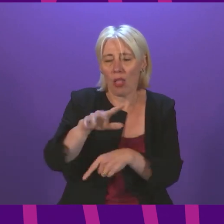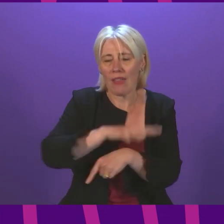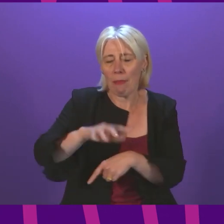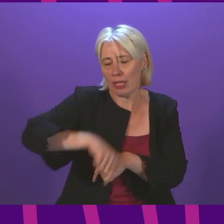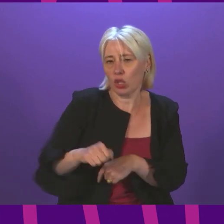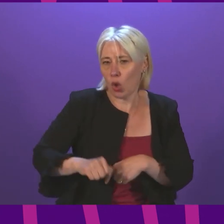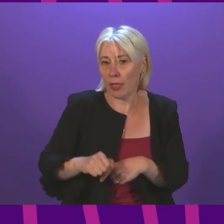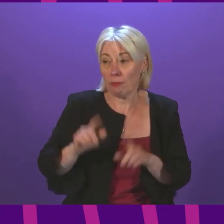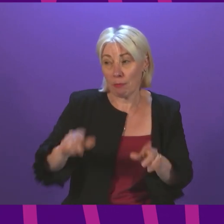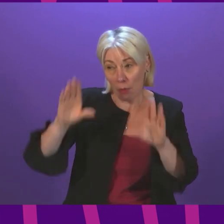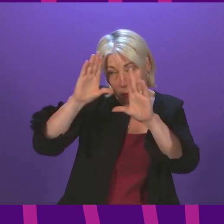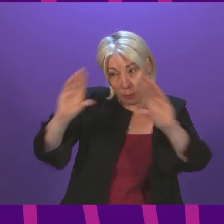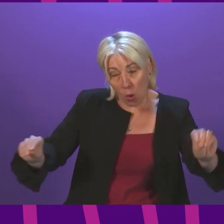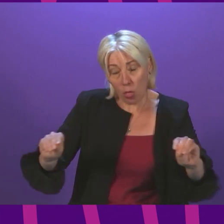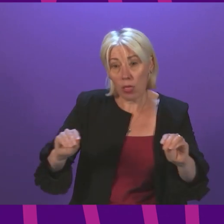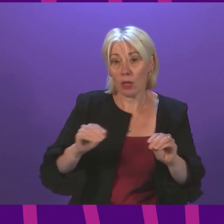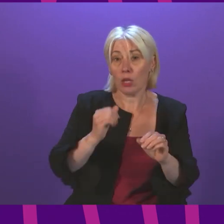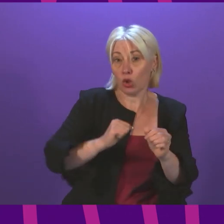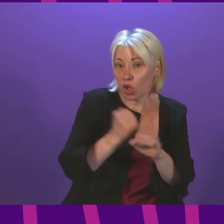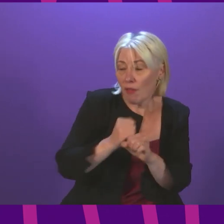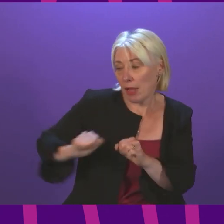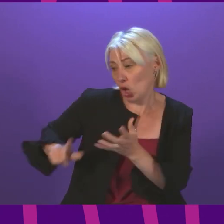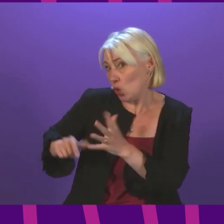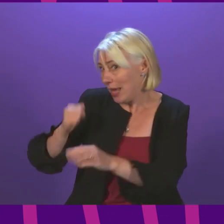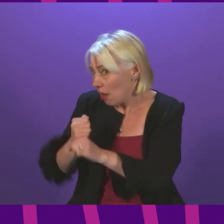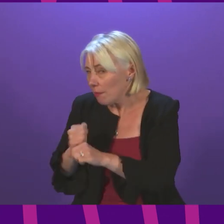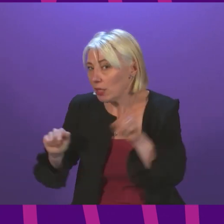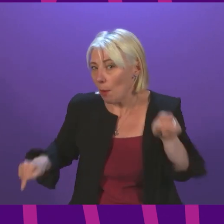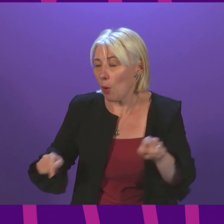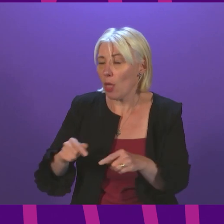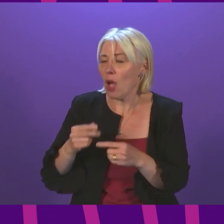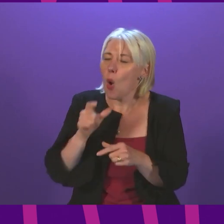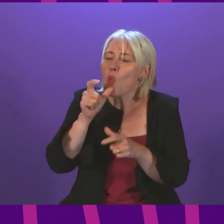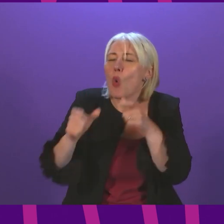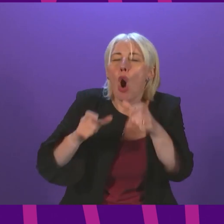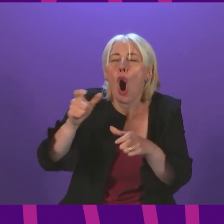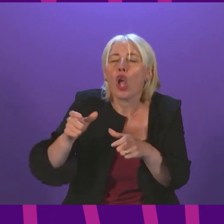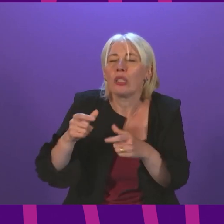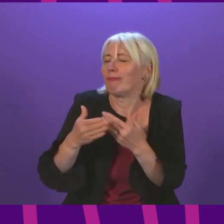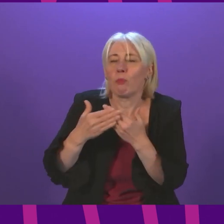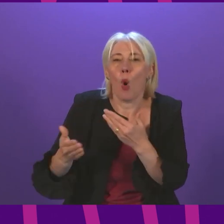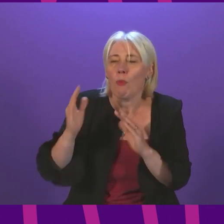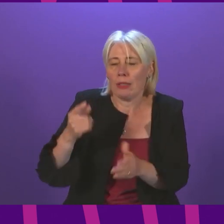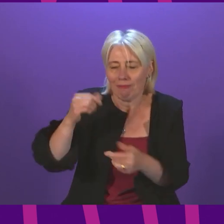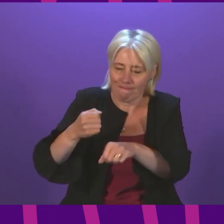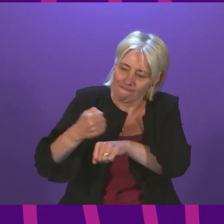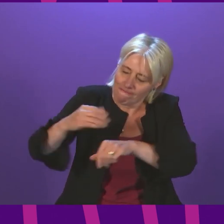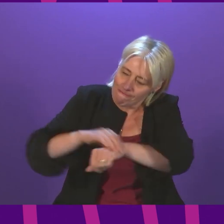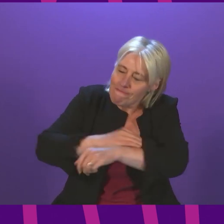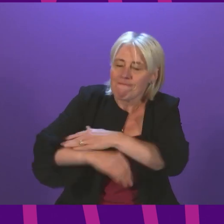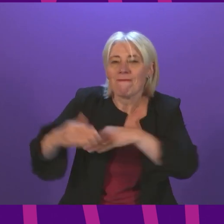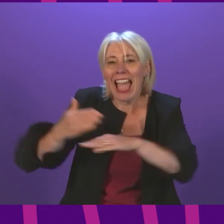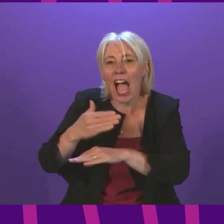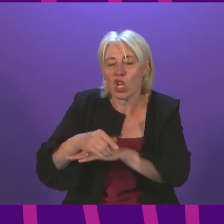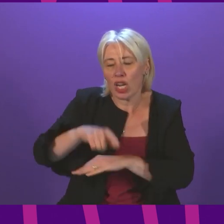want to make both governments clear, I do want to be clear to both governments, we need more than words, we need deeds too. It is imperative that the